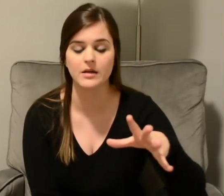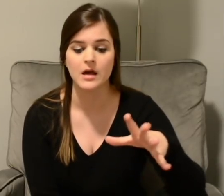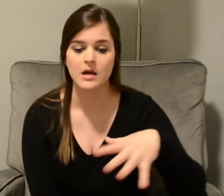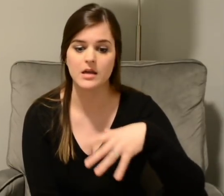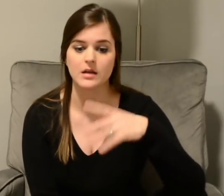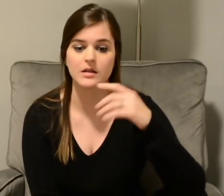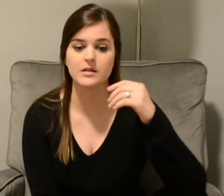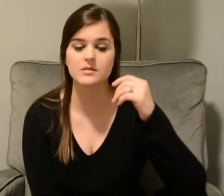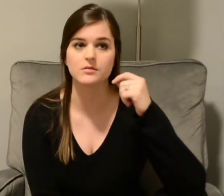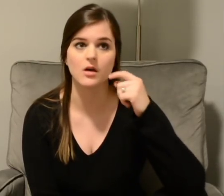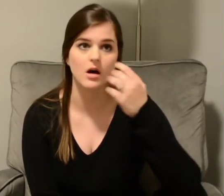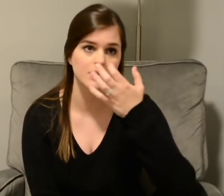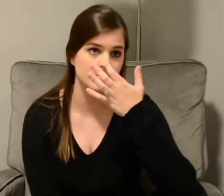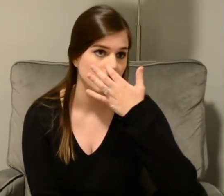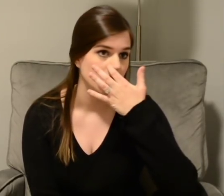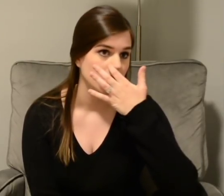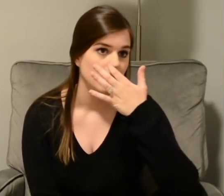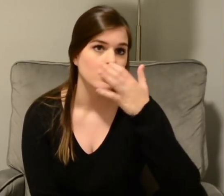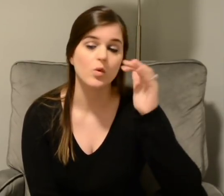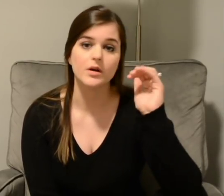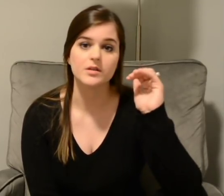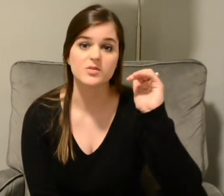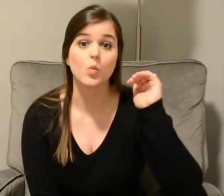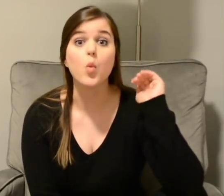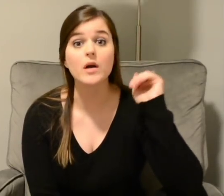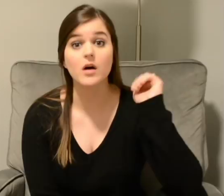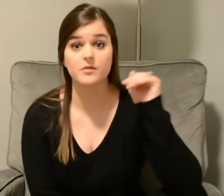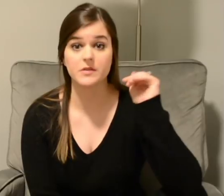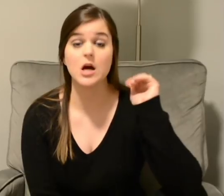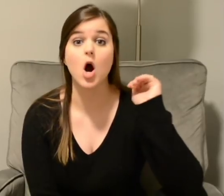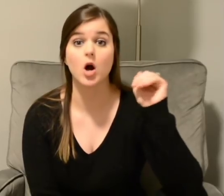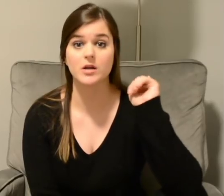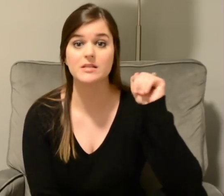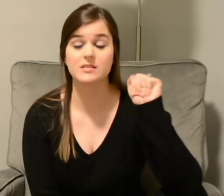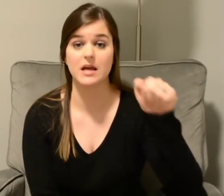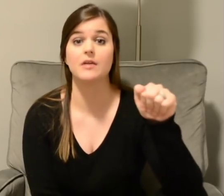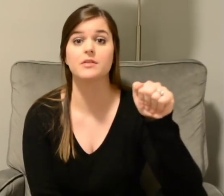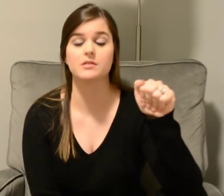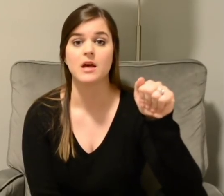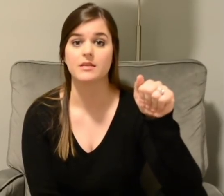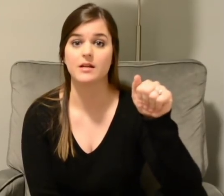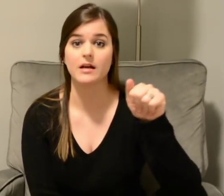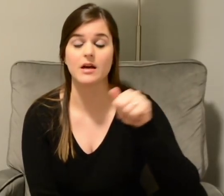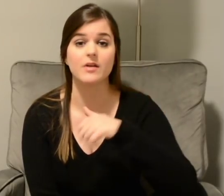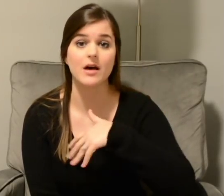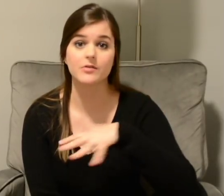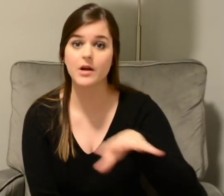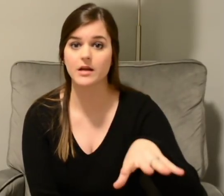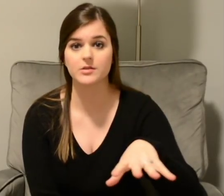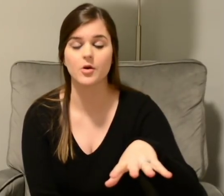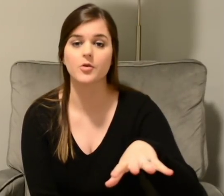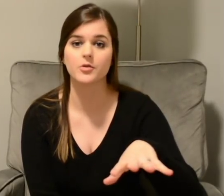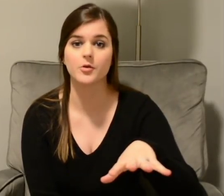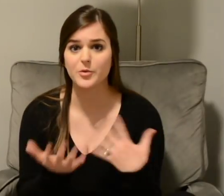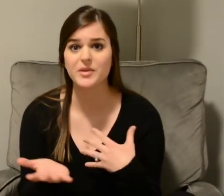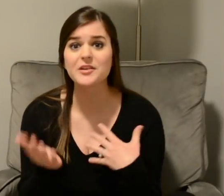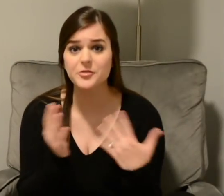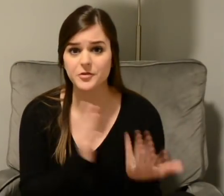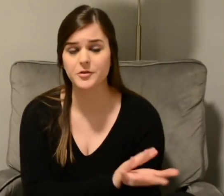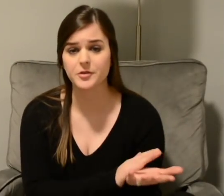and his loss was one of the hardest deaths that I have ever had to go through. Now being a funeral